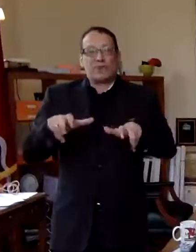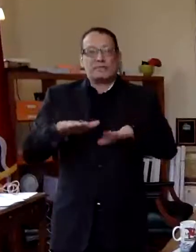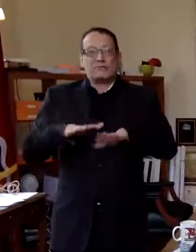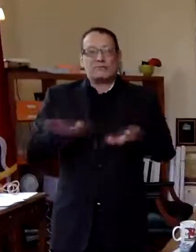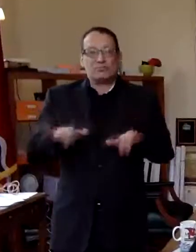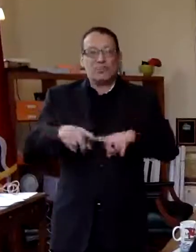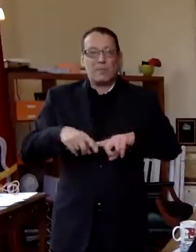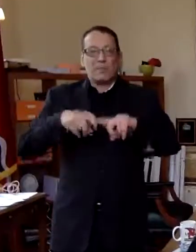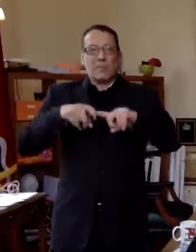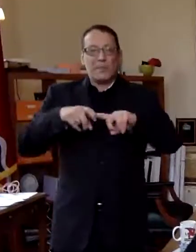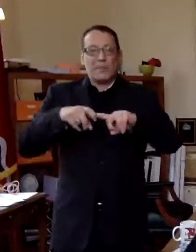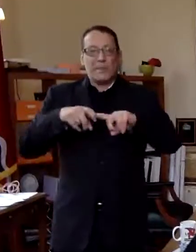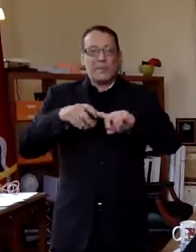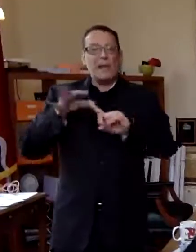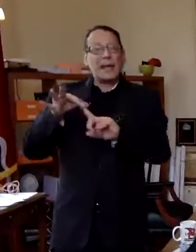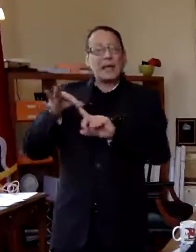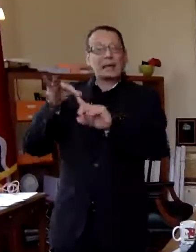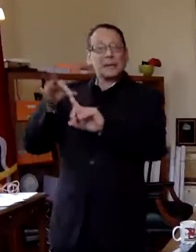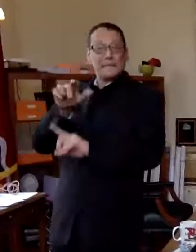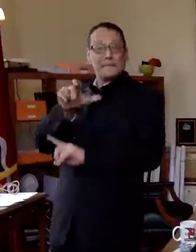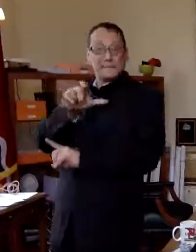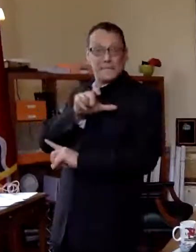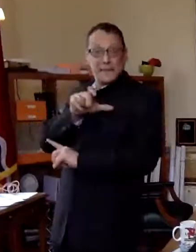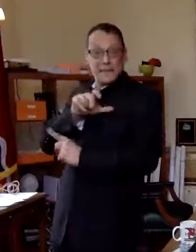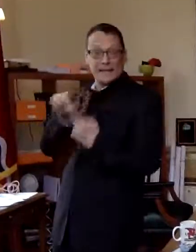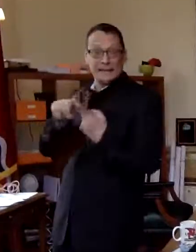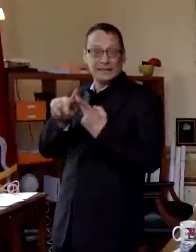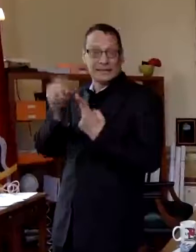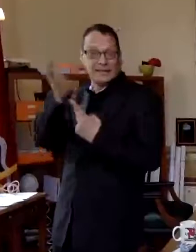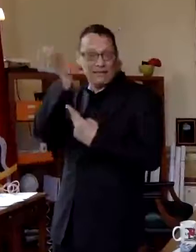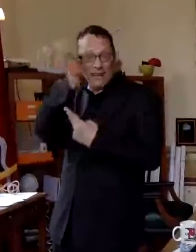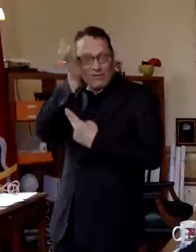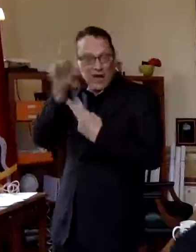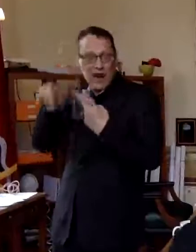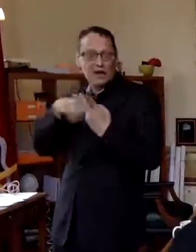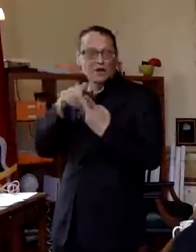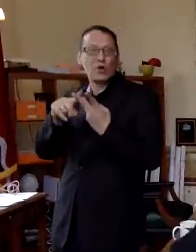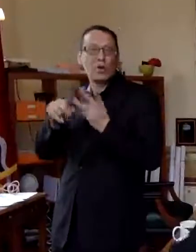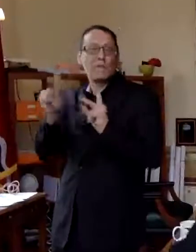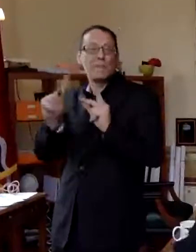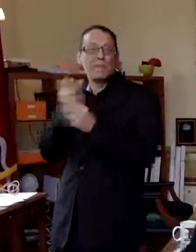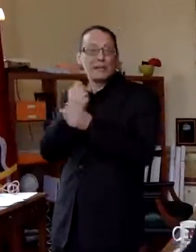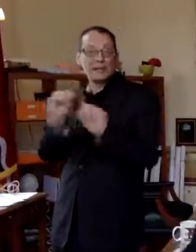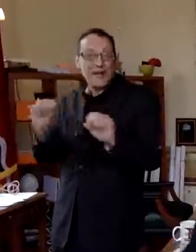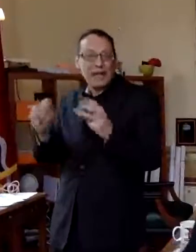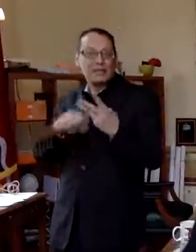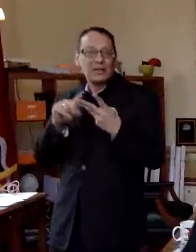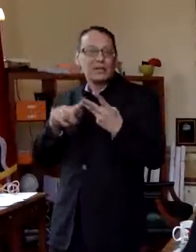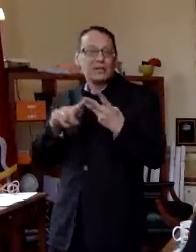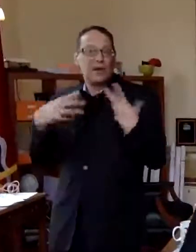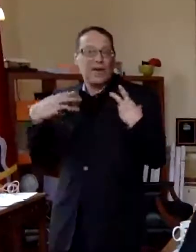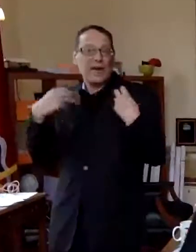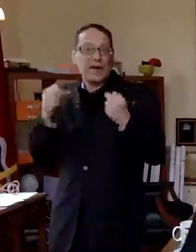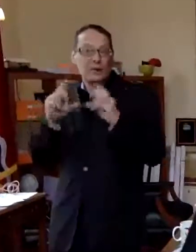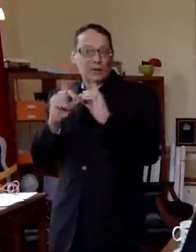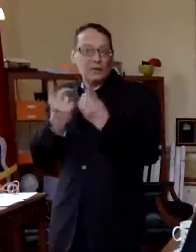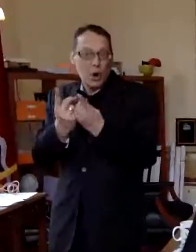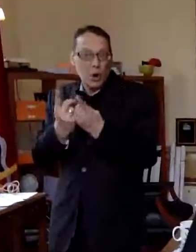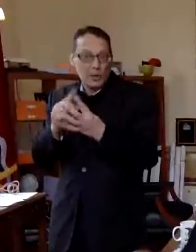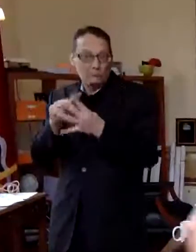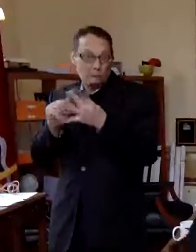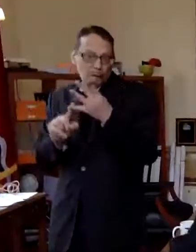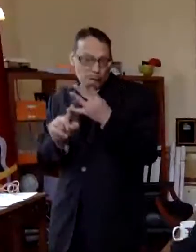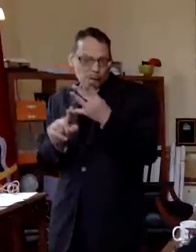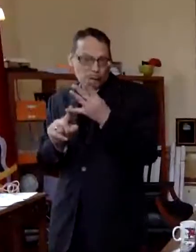uh uh police officers firefighters uh our public safety jobs health department jobs so it's not a complete